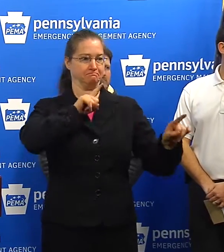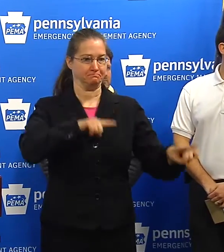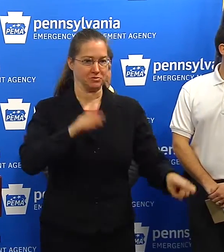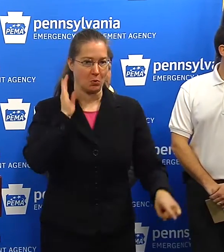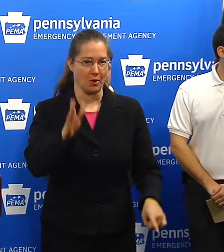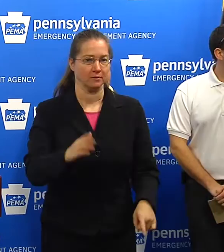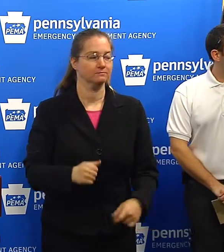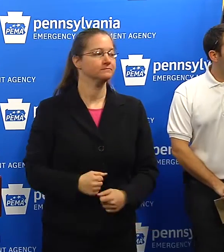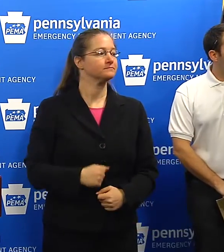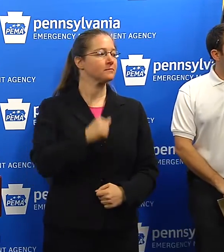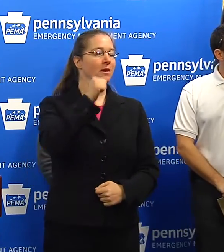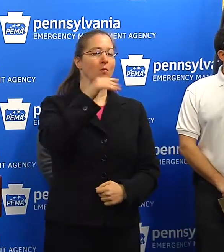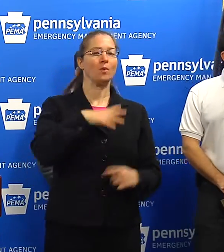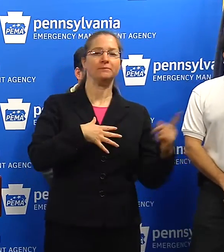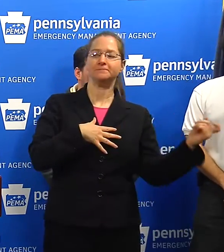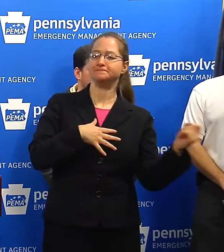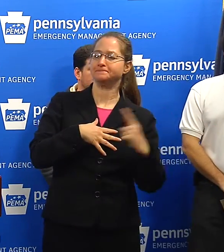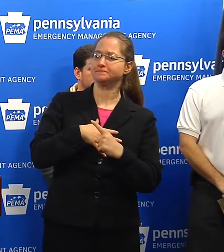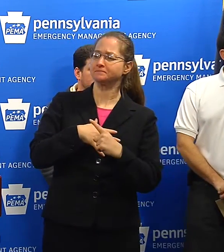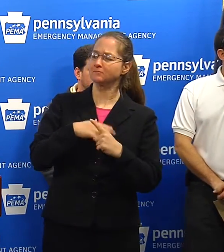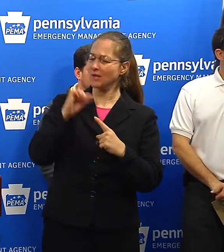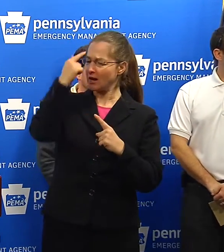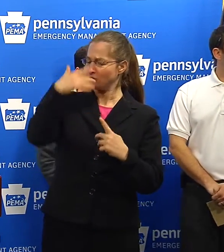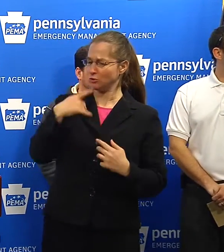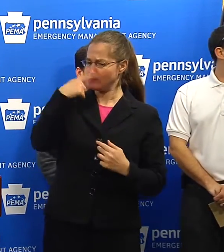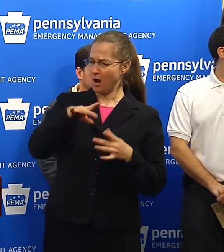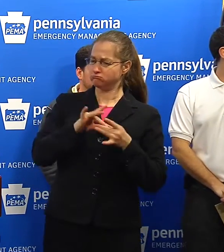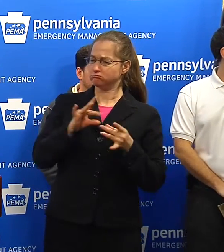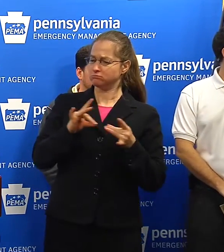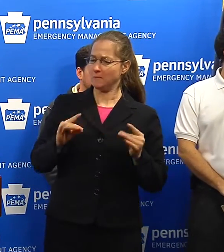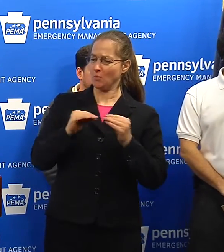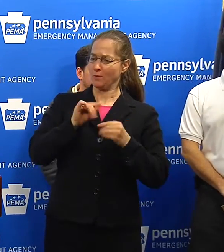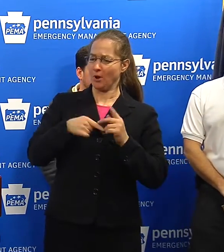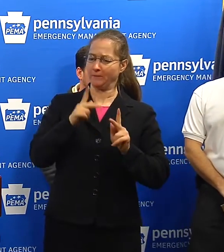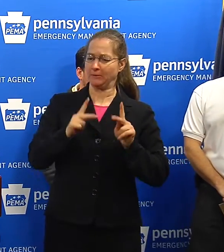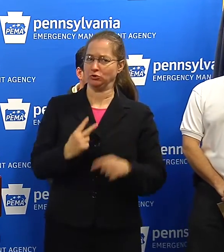Governor, can you talk a little bit more about the people stranded on the Turnpike?